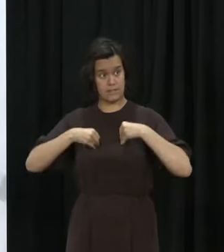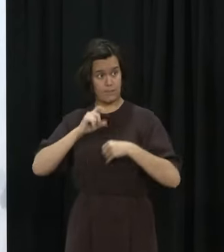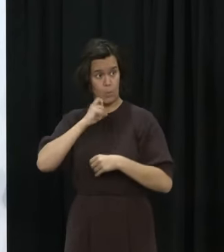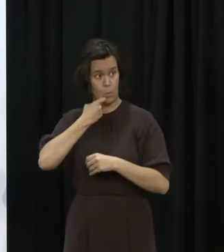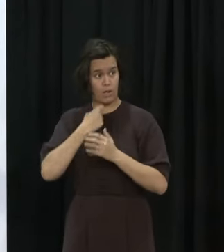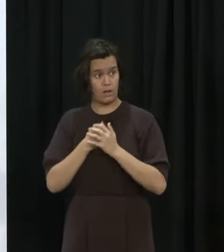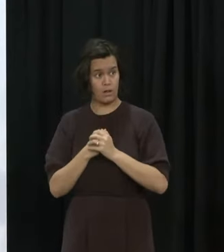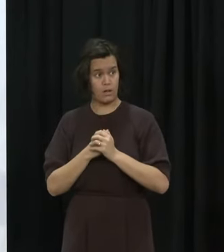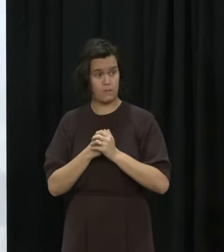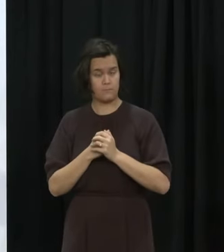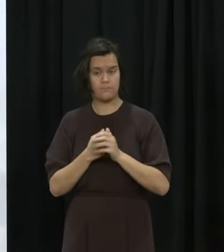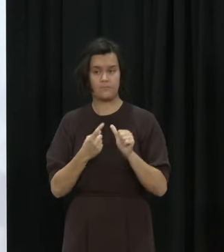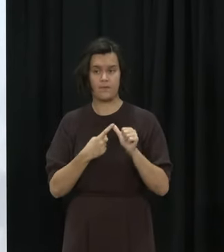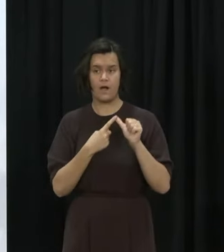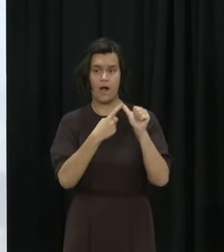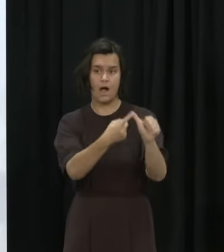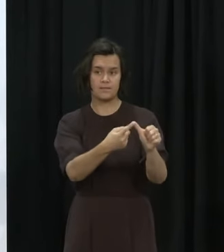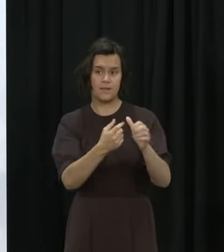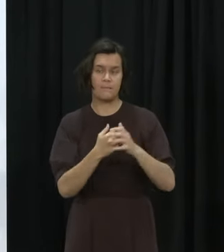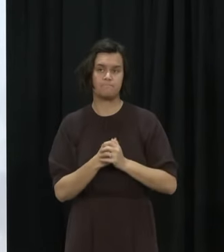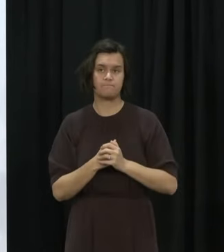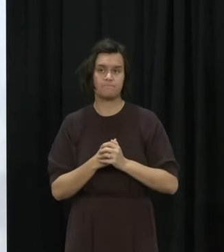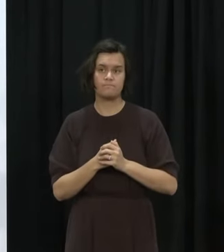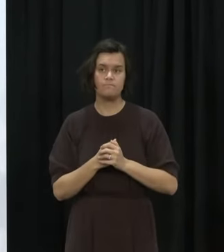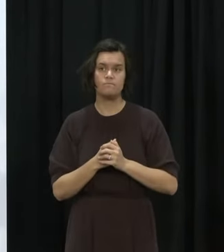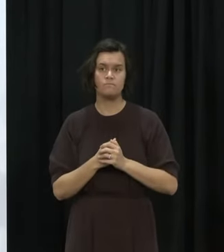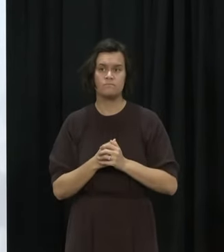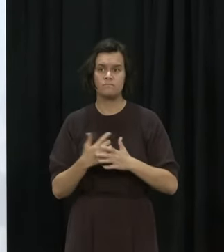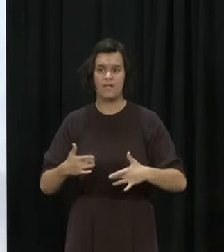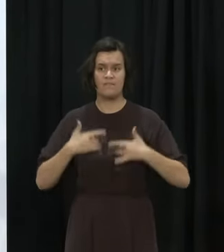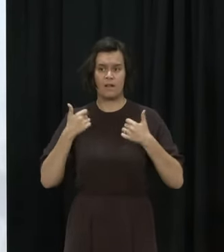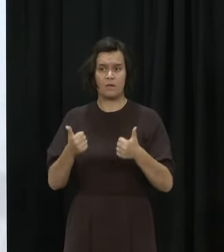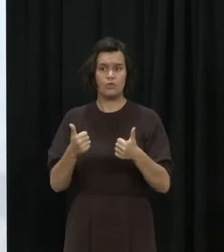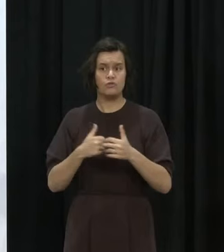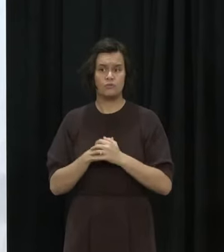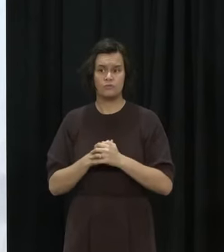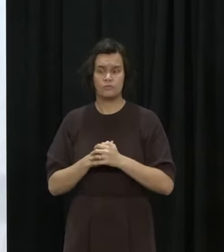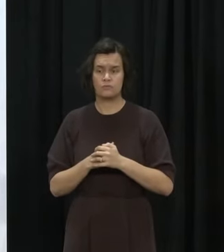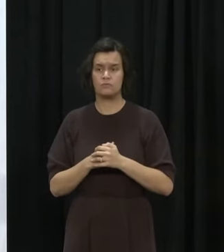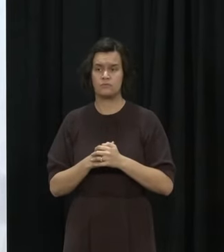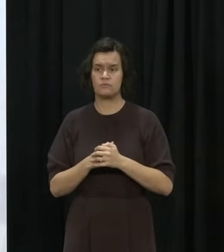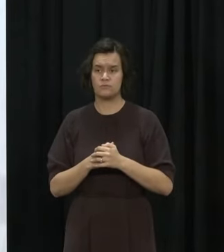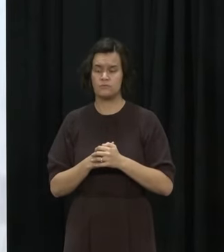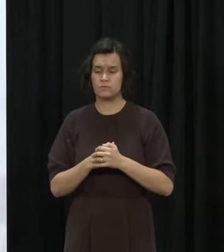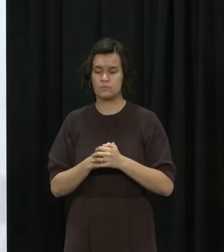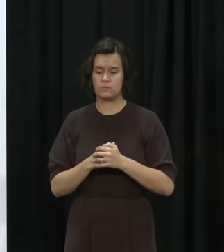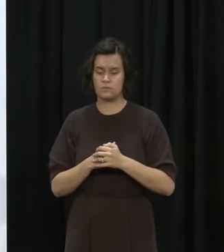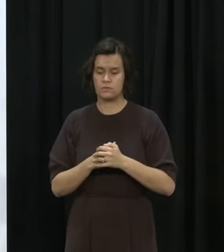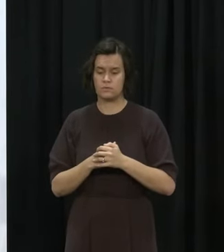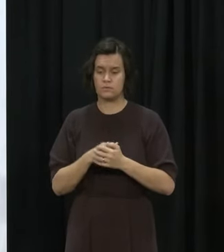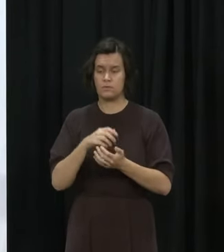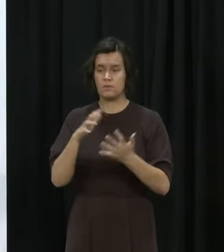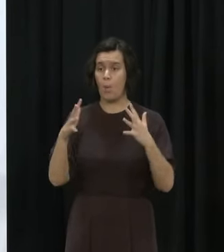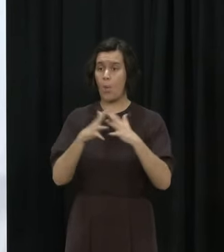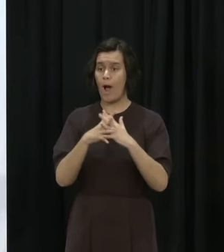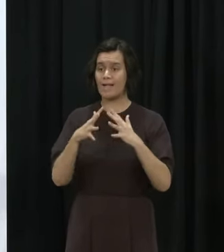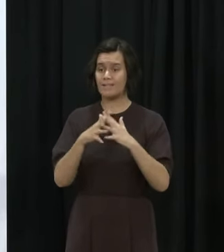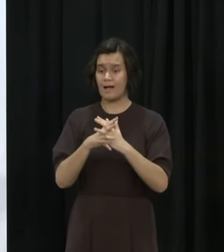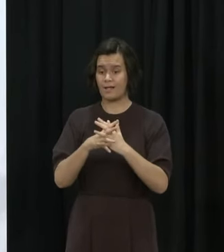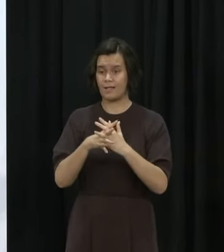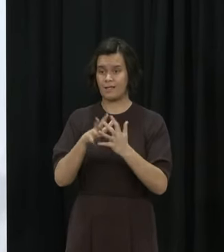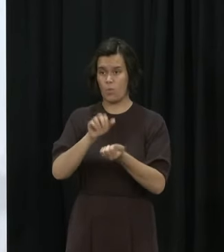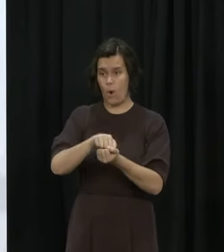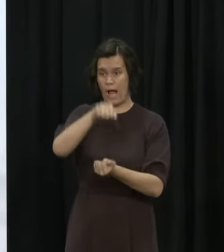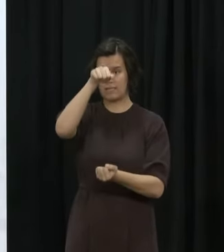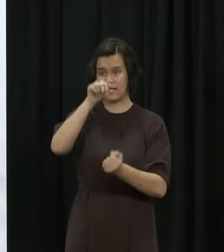the early indicators are good because the findings of the Waitangi Tribunal I think they